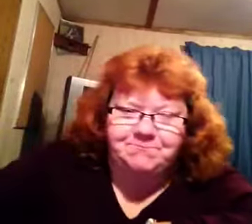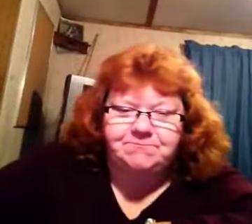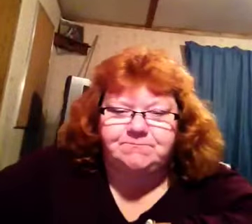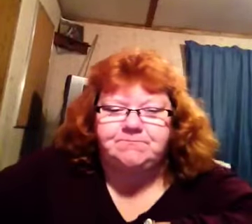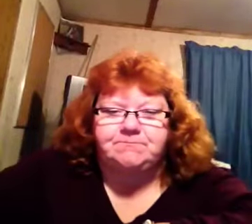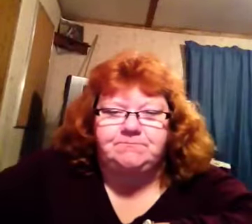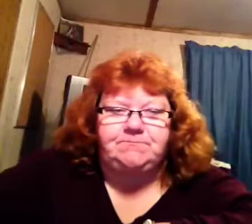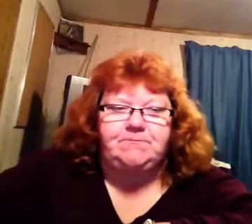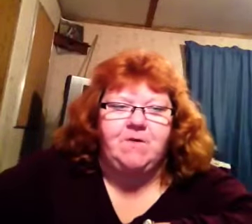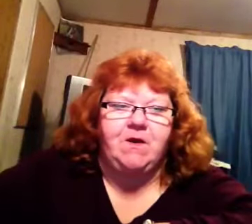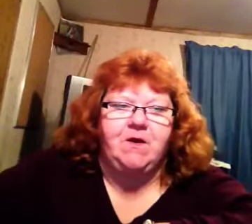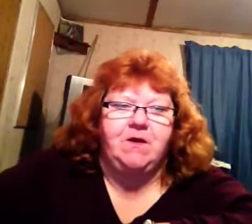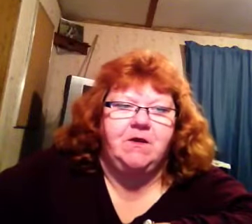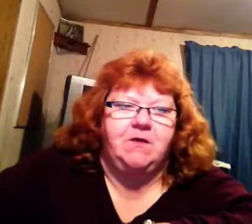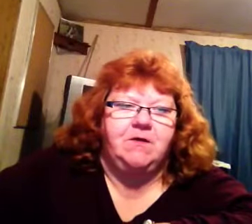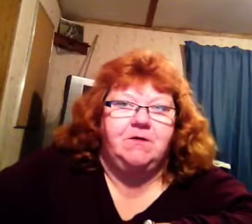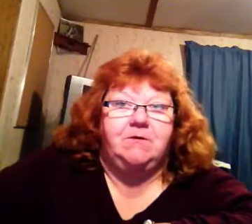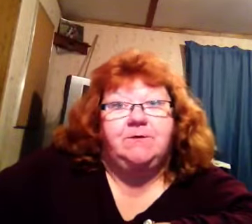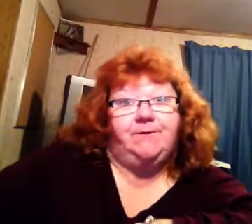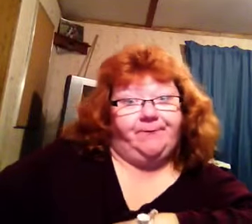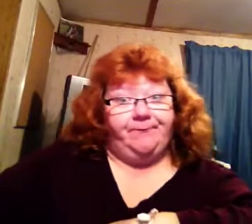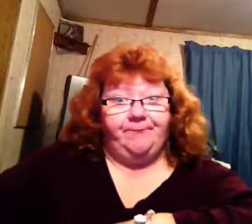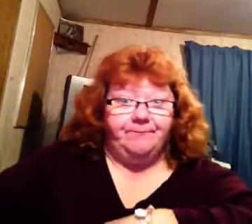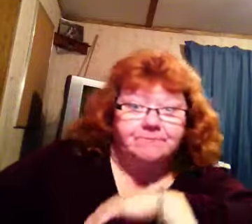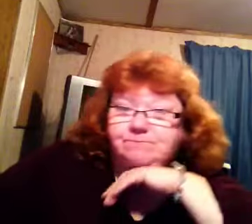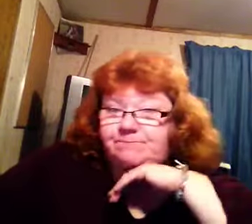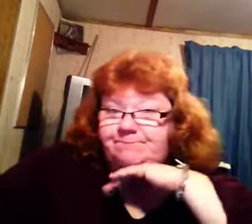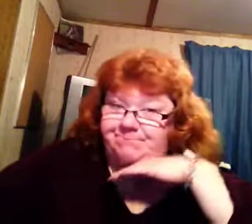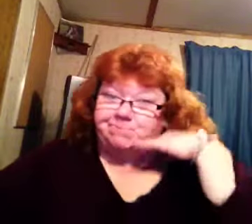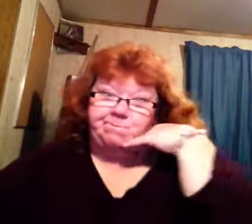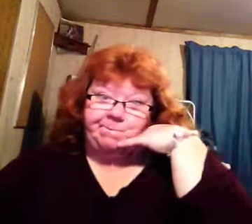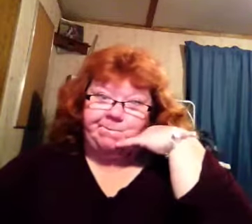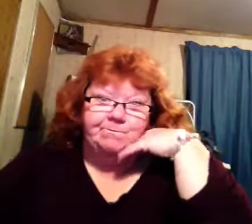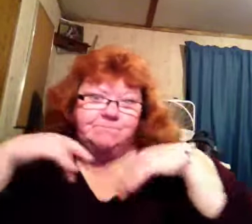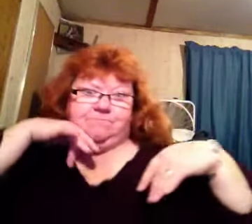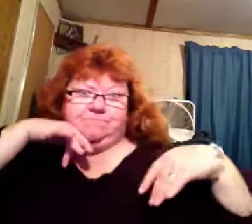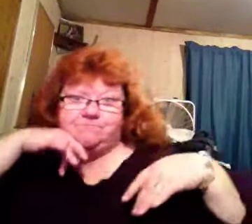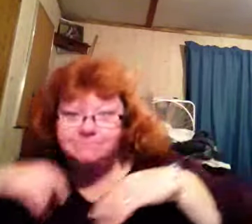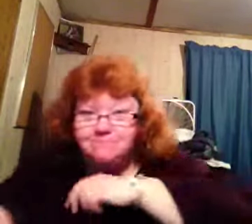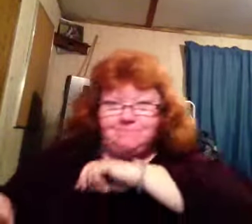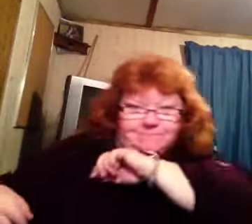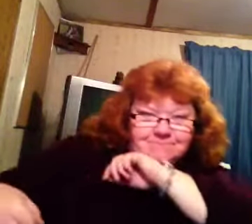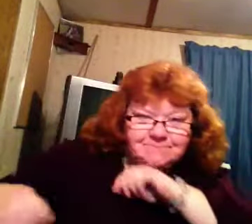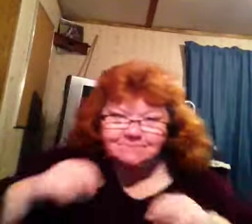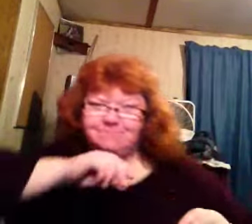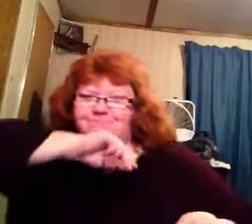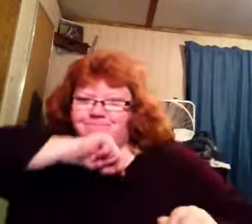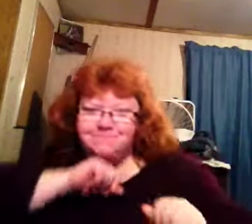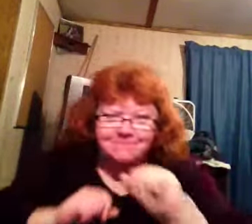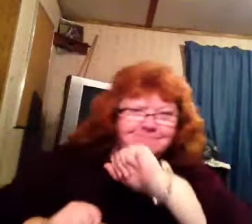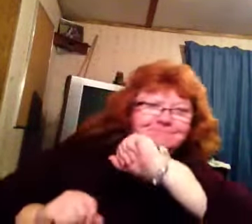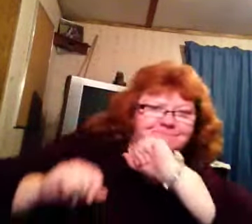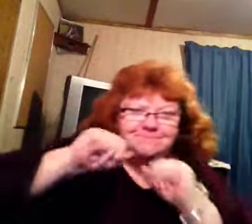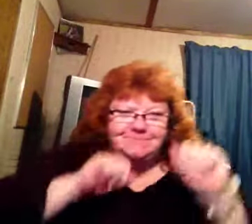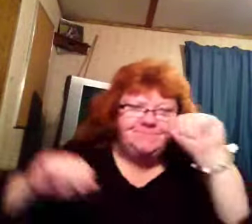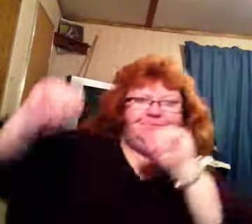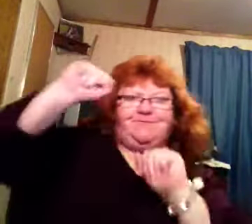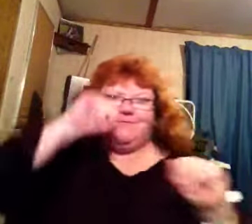women need no more? Girl, you are the hottest singer around here. Wanting me while you know me well, well, prepare.